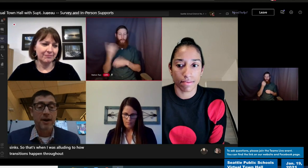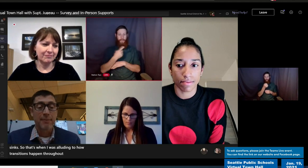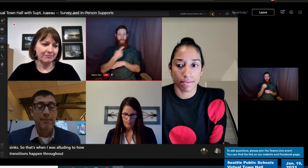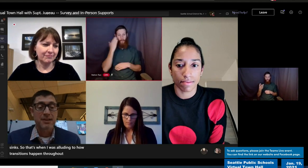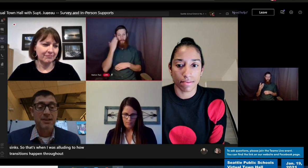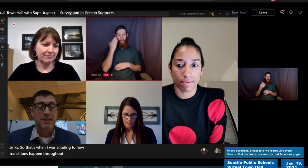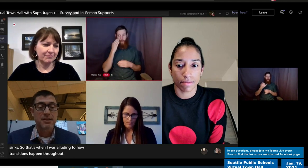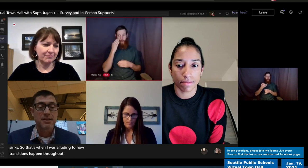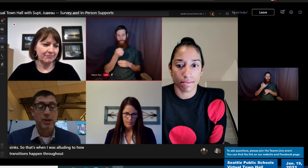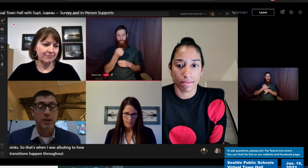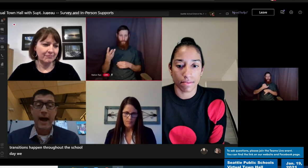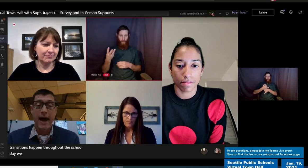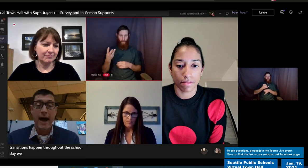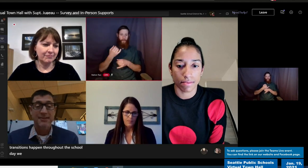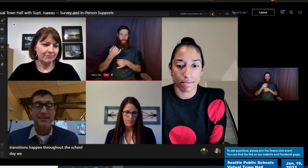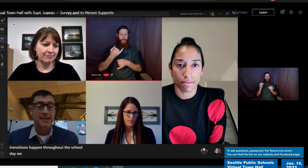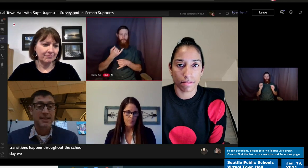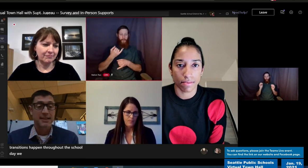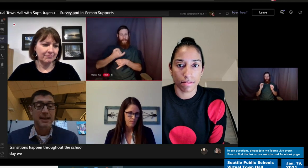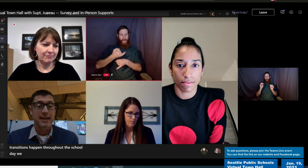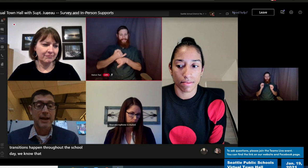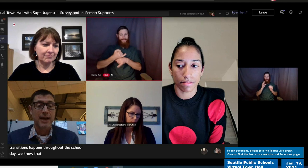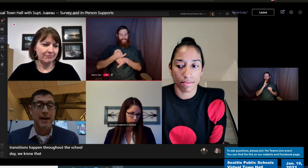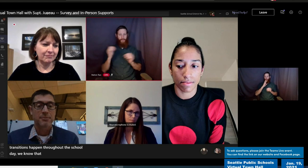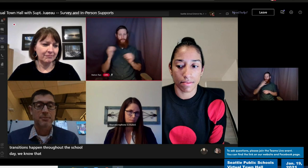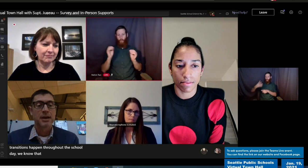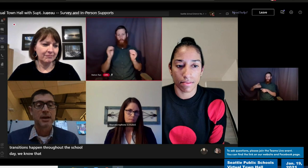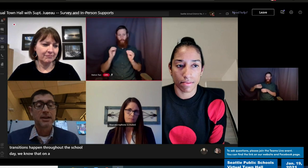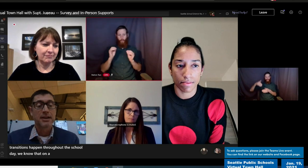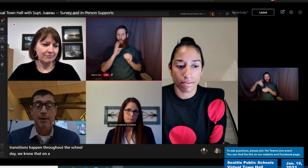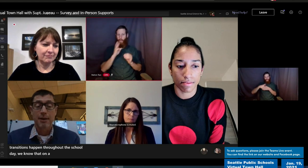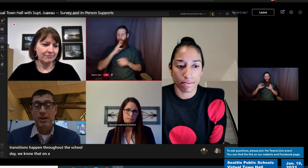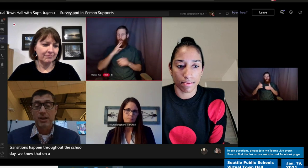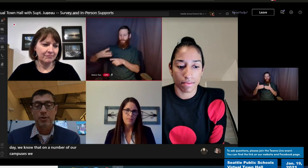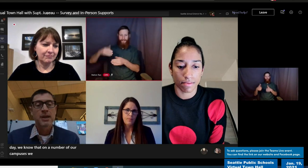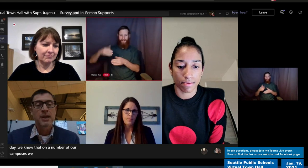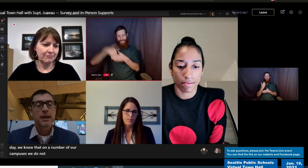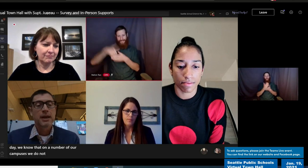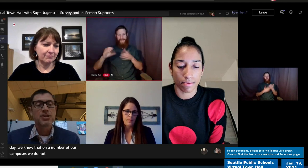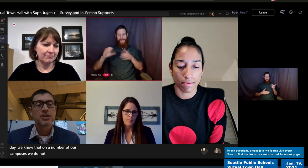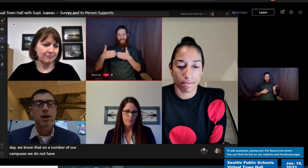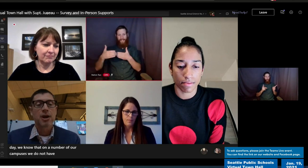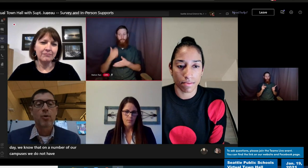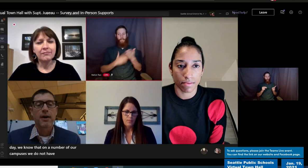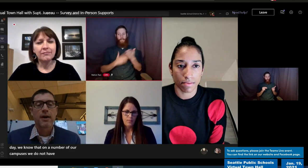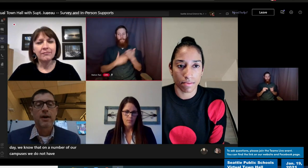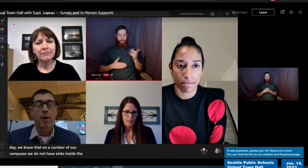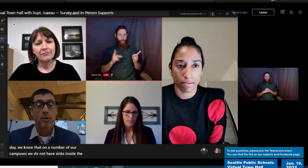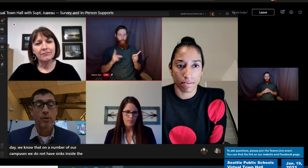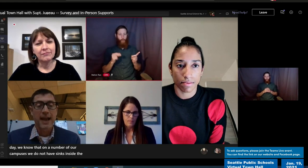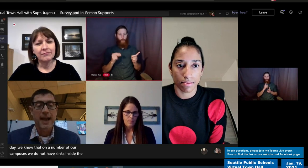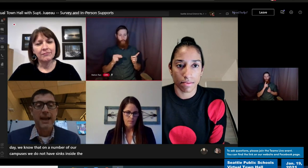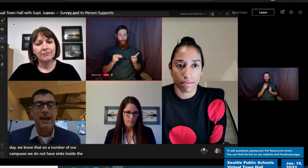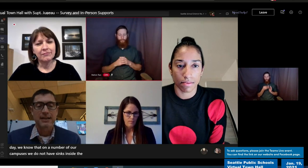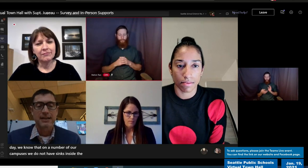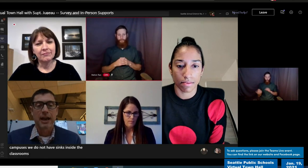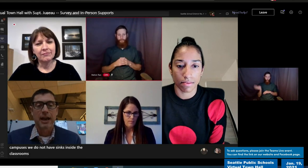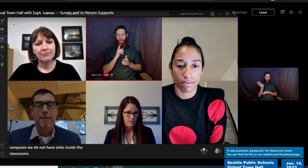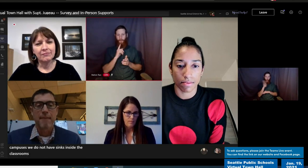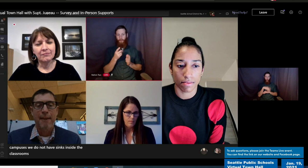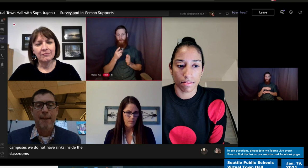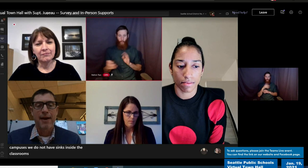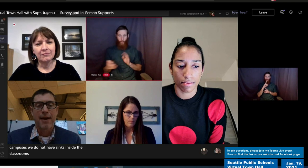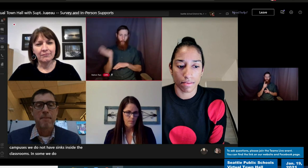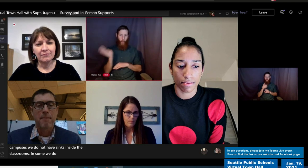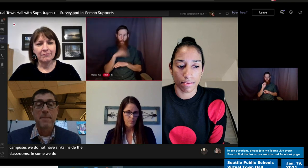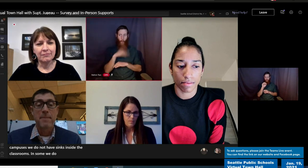we do not have sinks inside the classrooms. In some we do. And so the whole day is literally mapped out